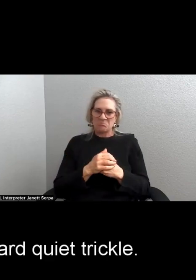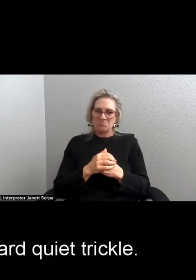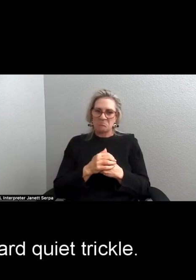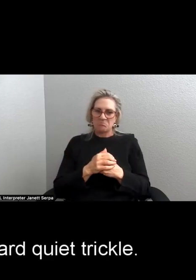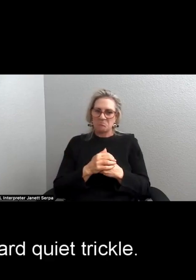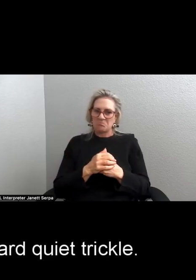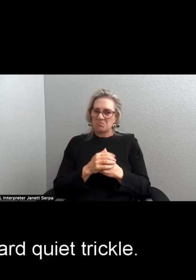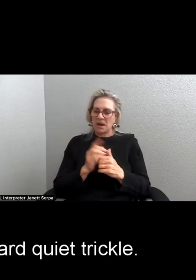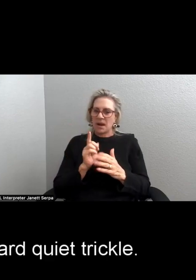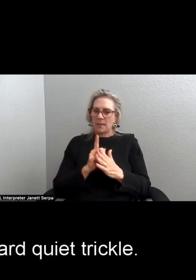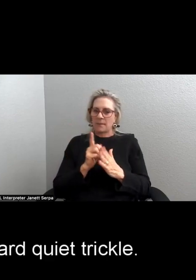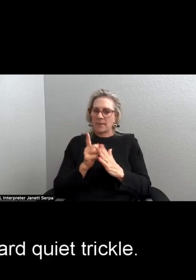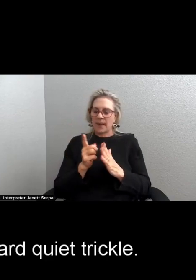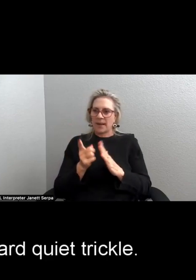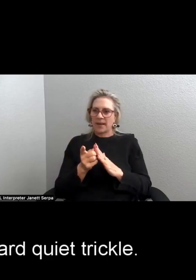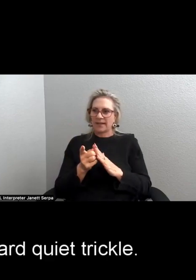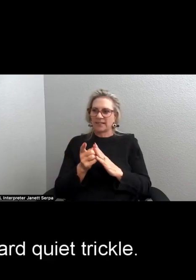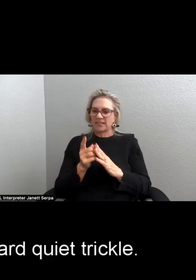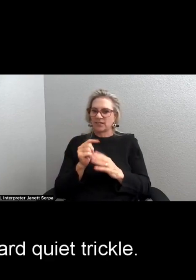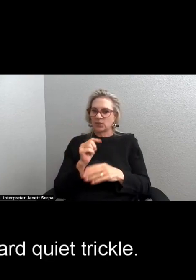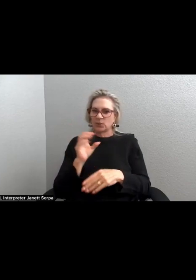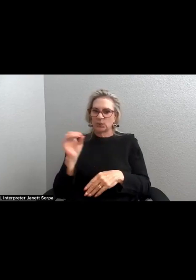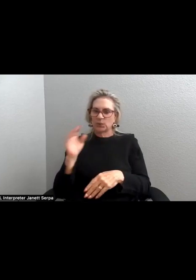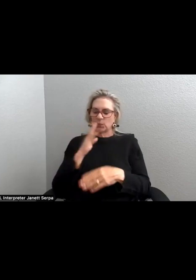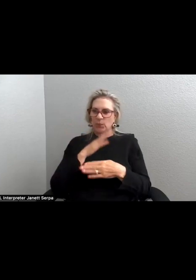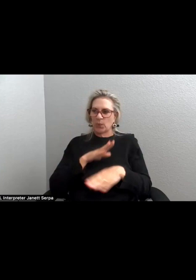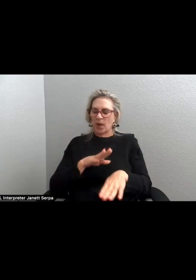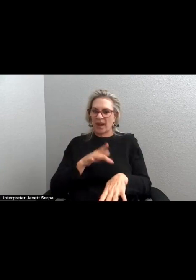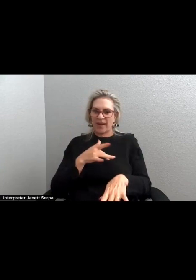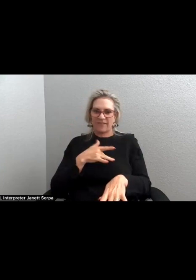Minutes of awkward, quiet prickle.